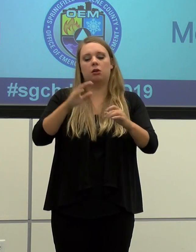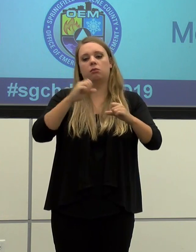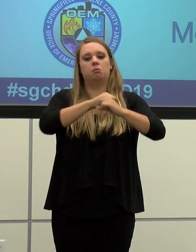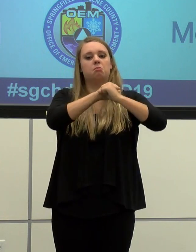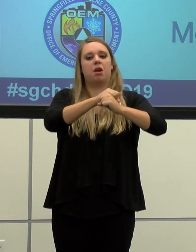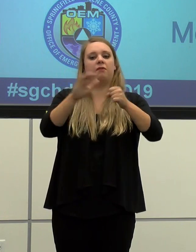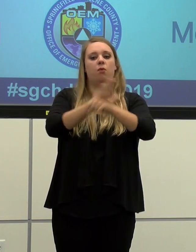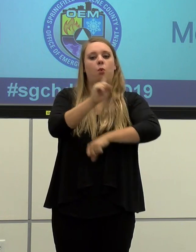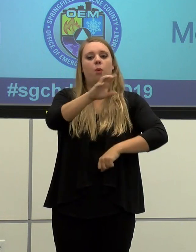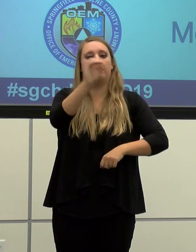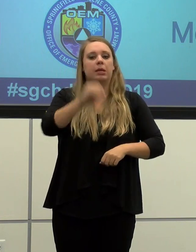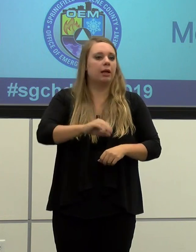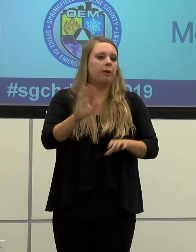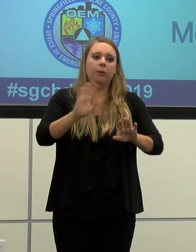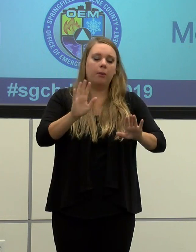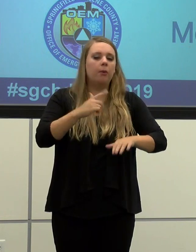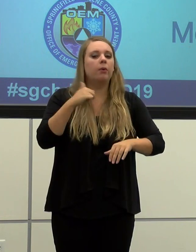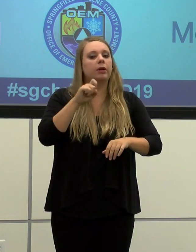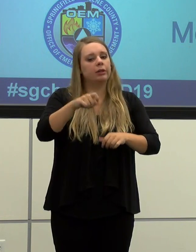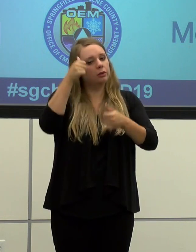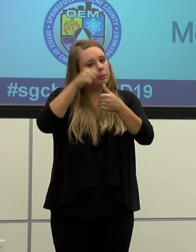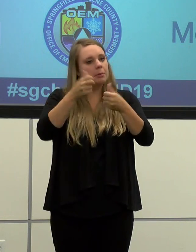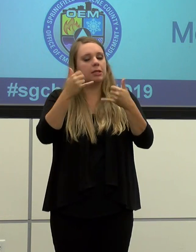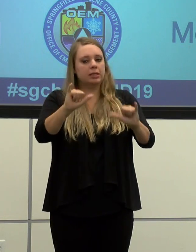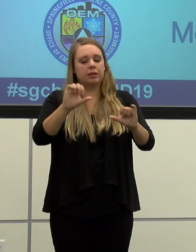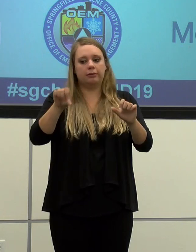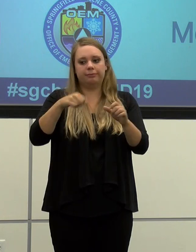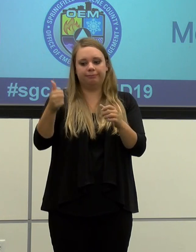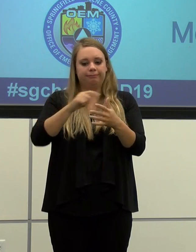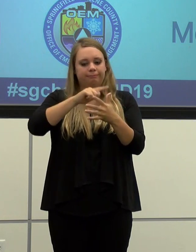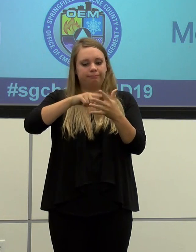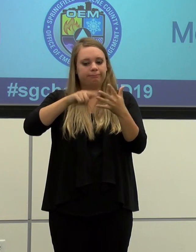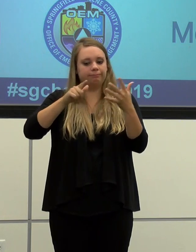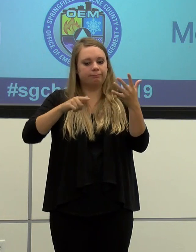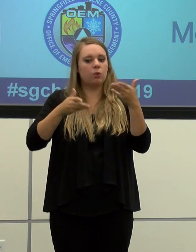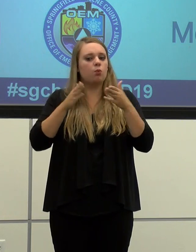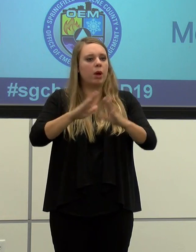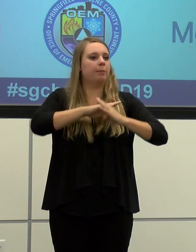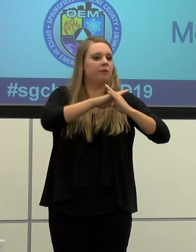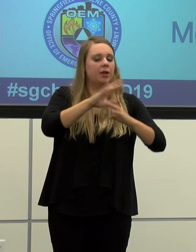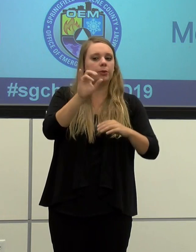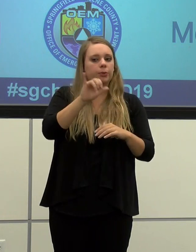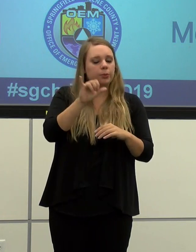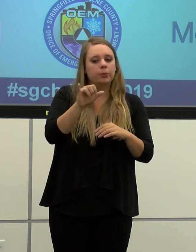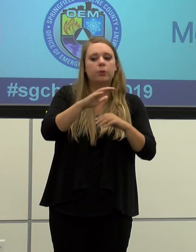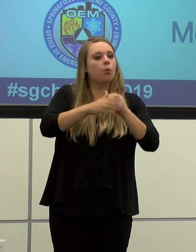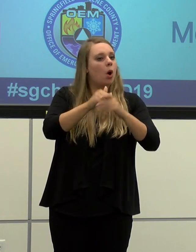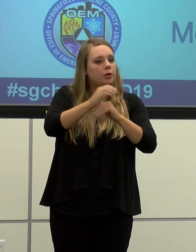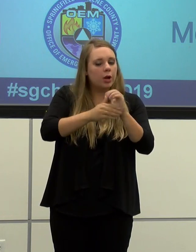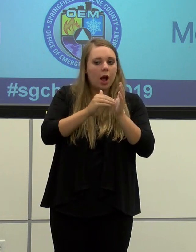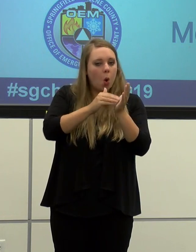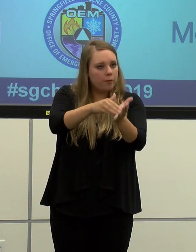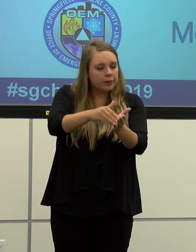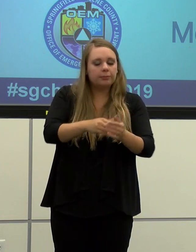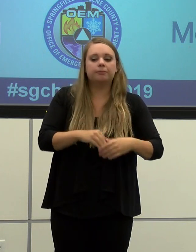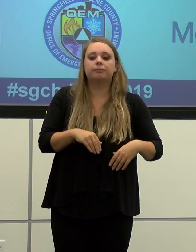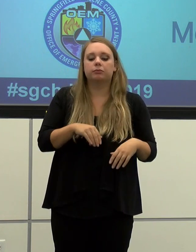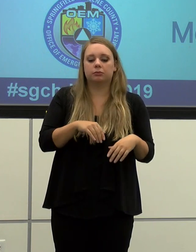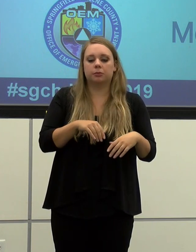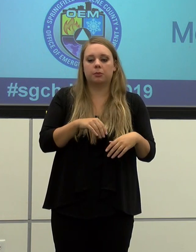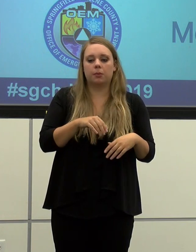We need people to remember to practice all the tools that we have for prevention. Wash your hands regularly